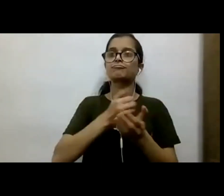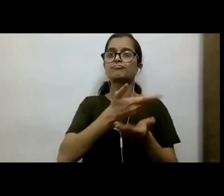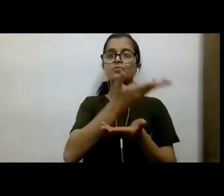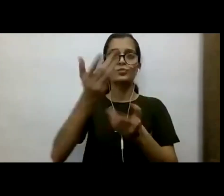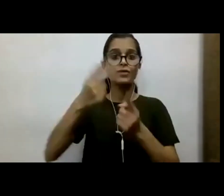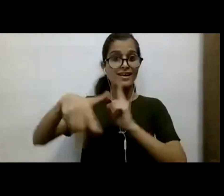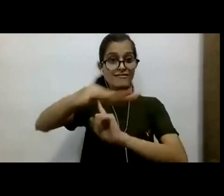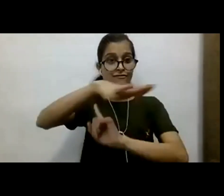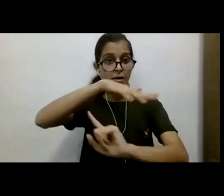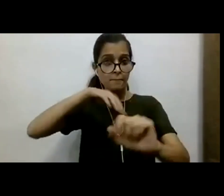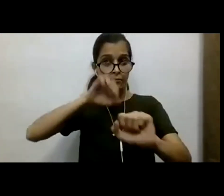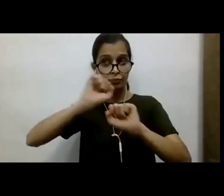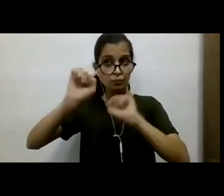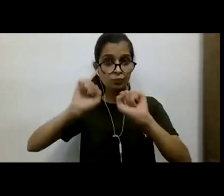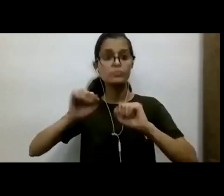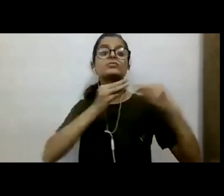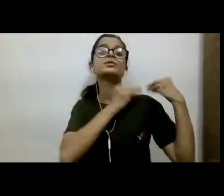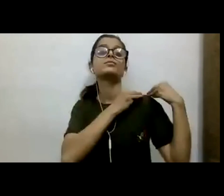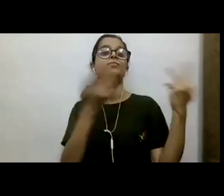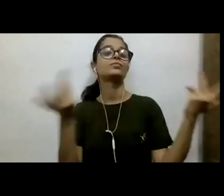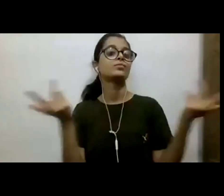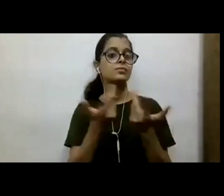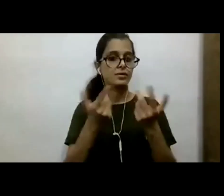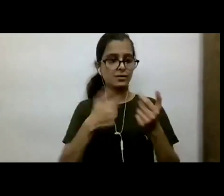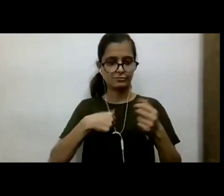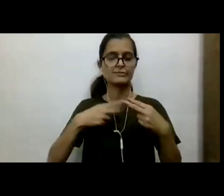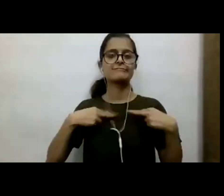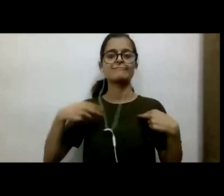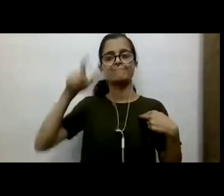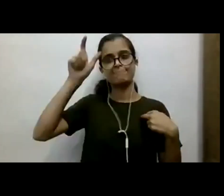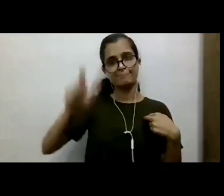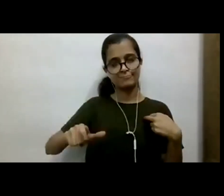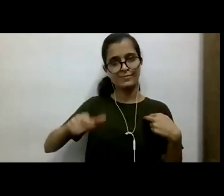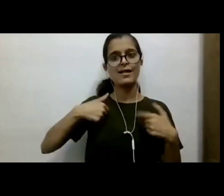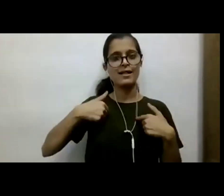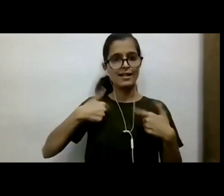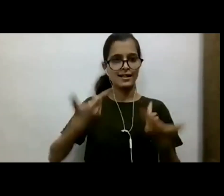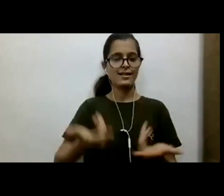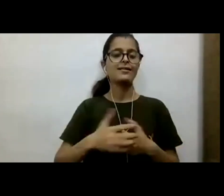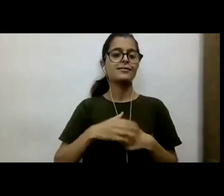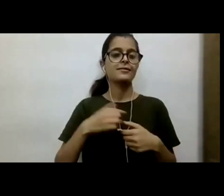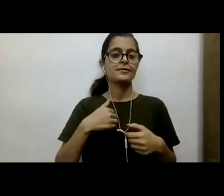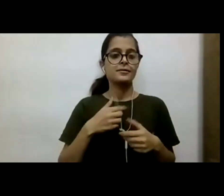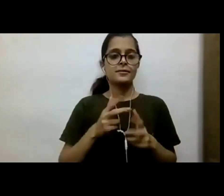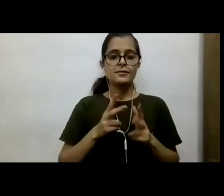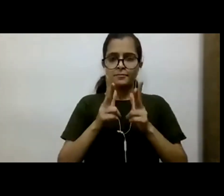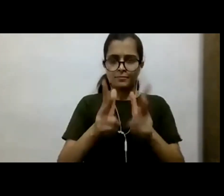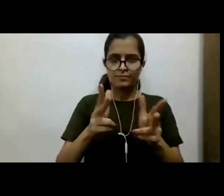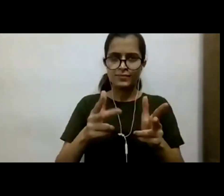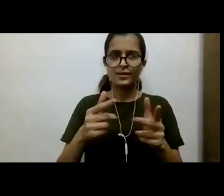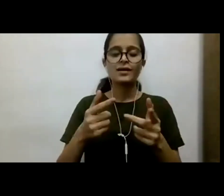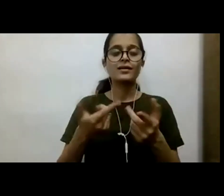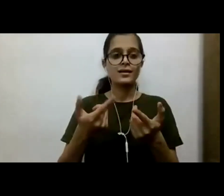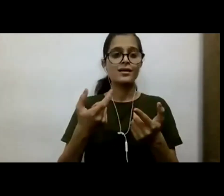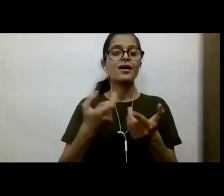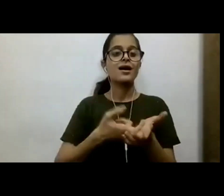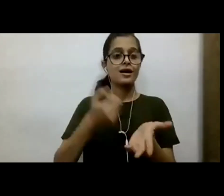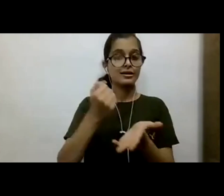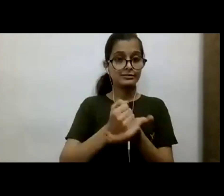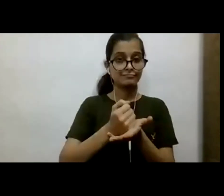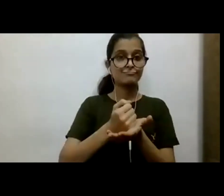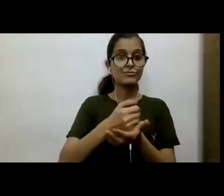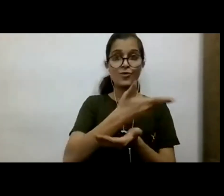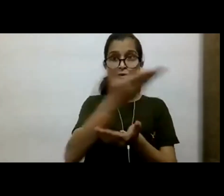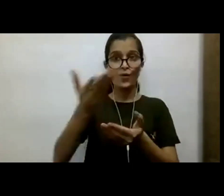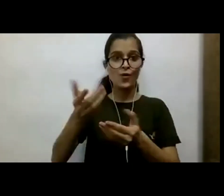is. And where I work as a lawyer is in that, in that actual crux of the rights-based approach to the environment,